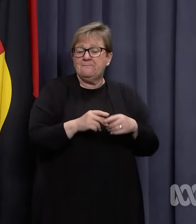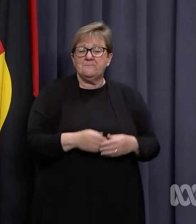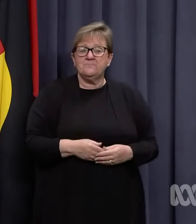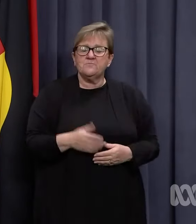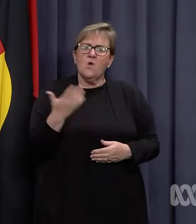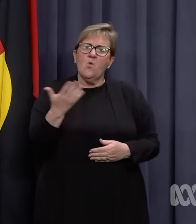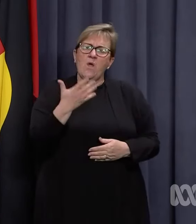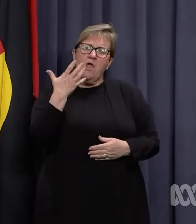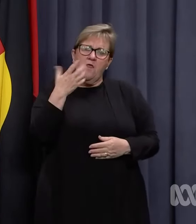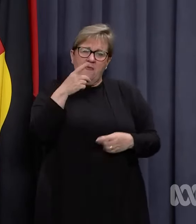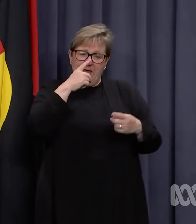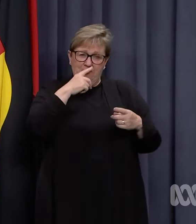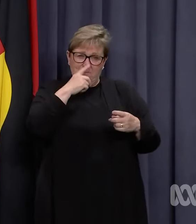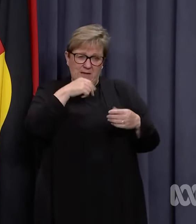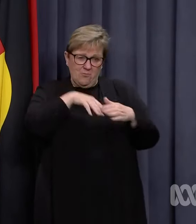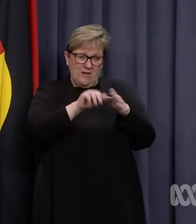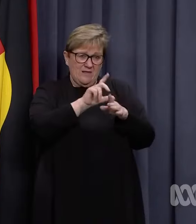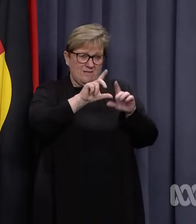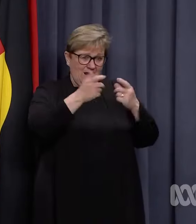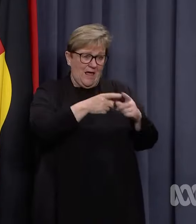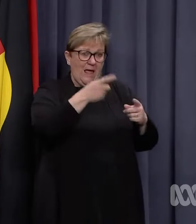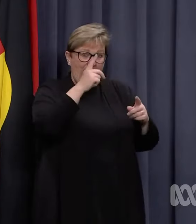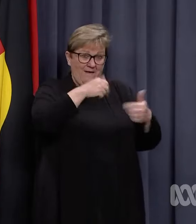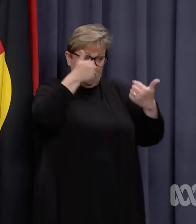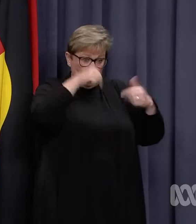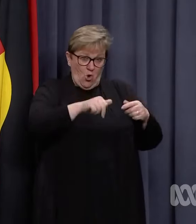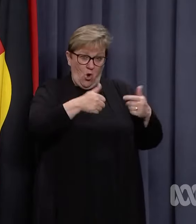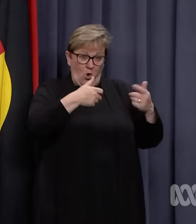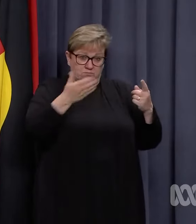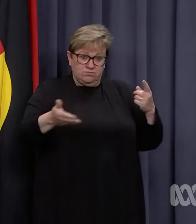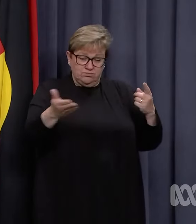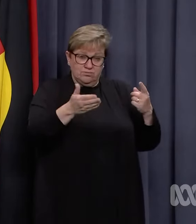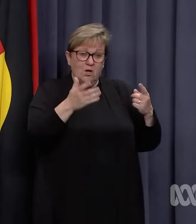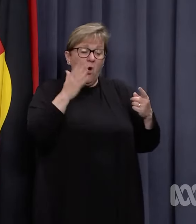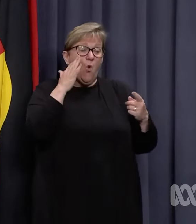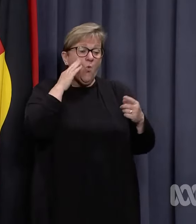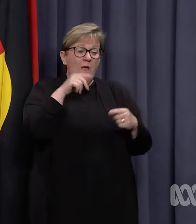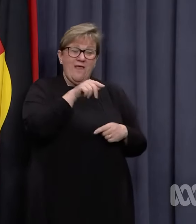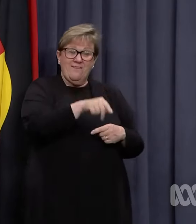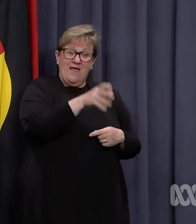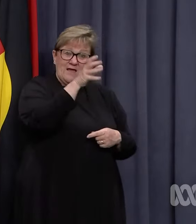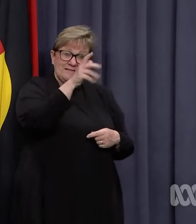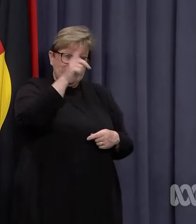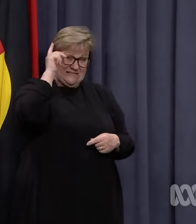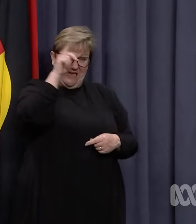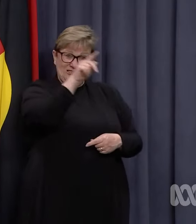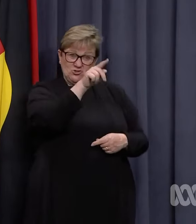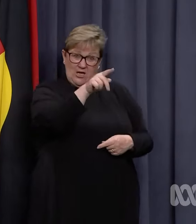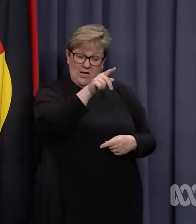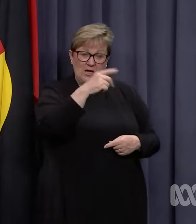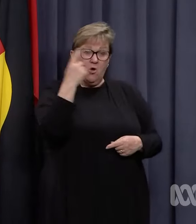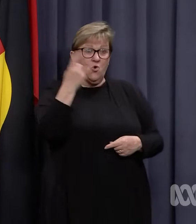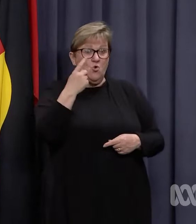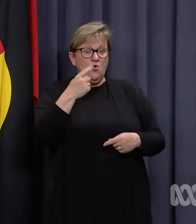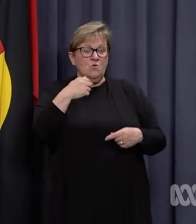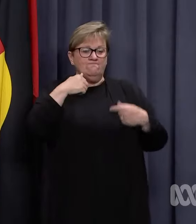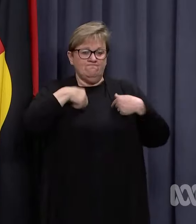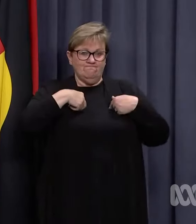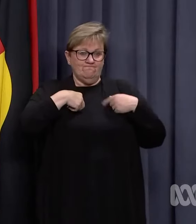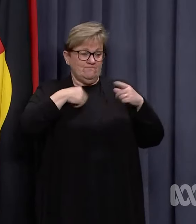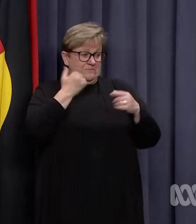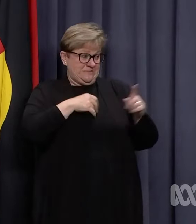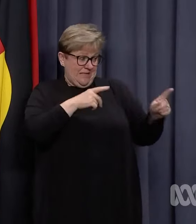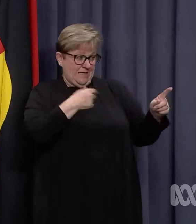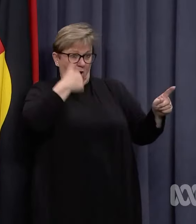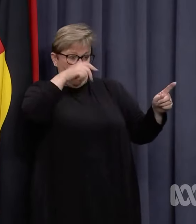where there is a close contact in that class. The question was, once a close contact teacher who is asymptomatic and who